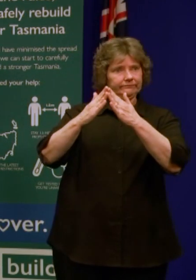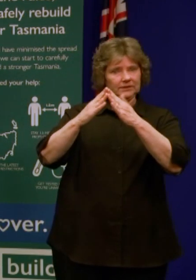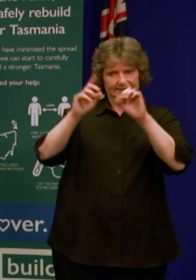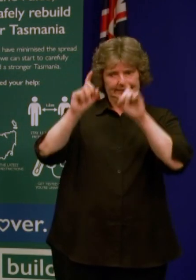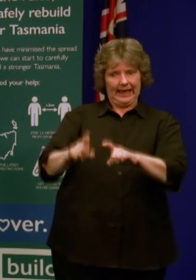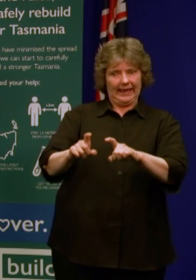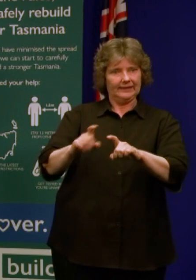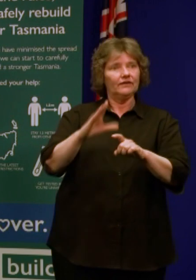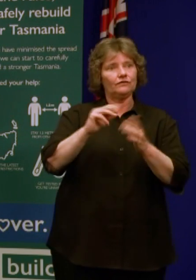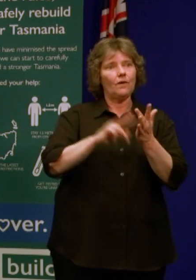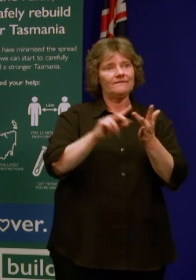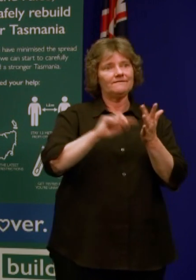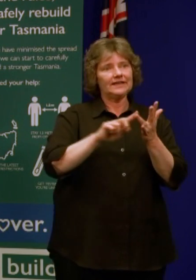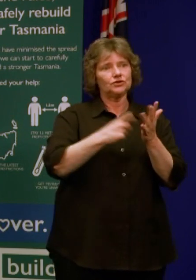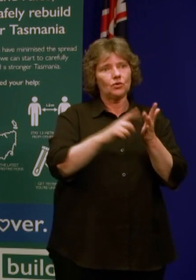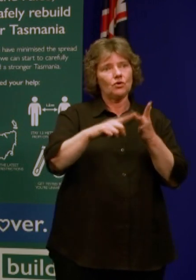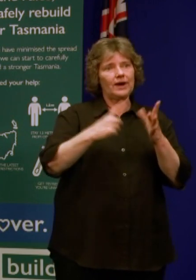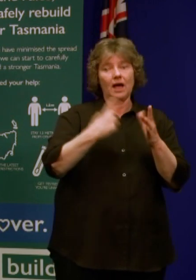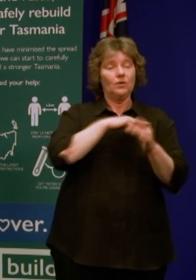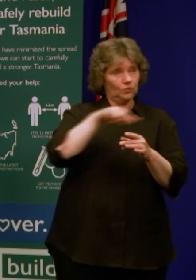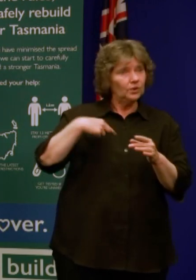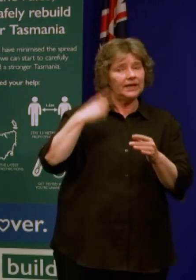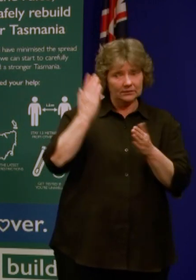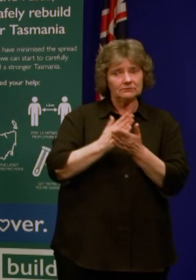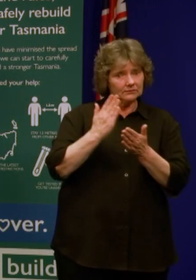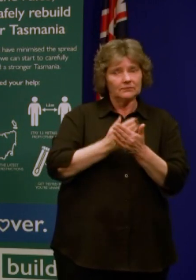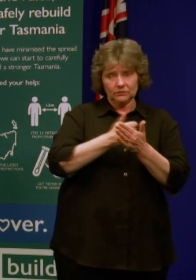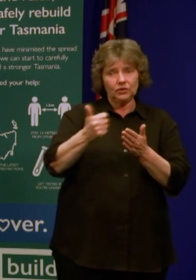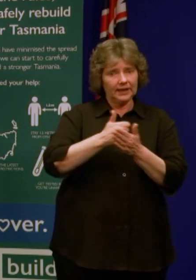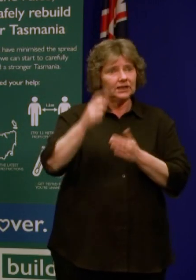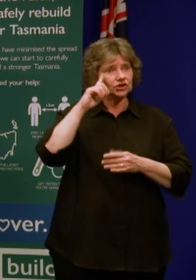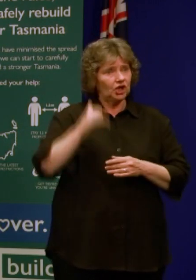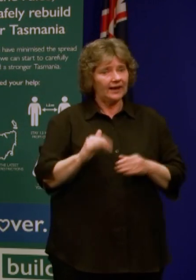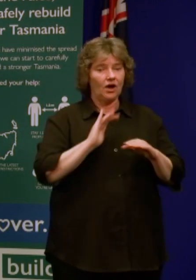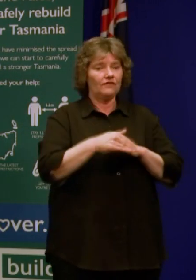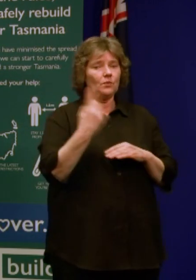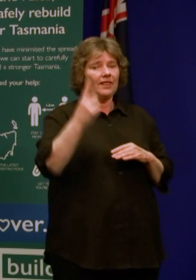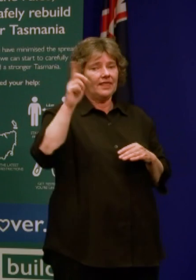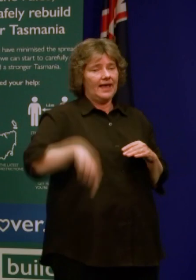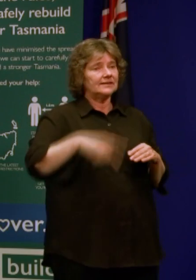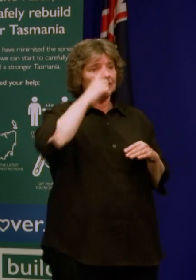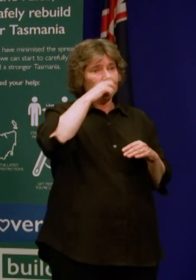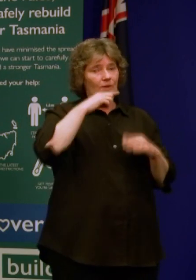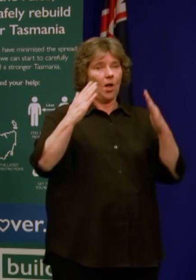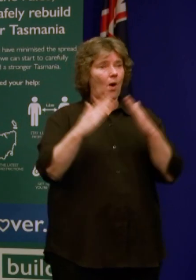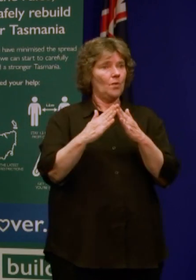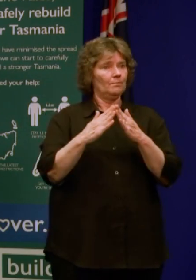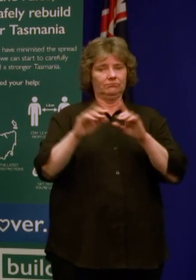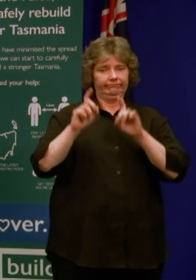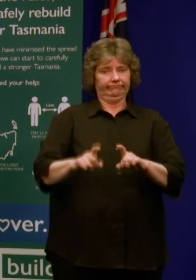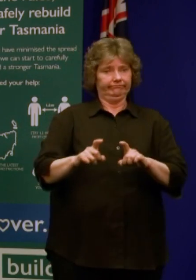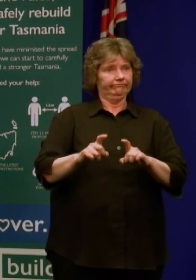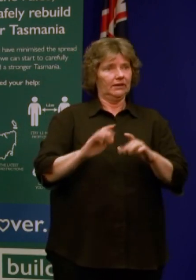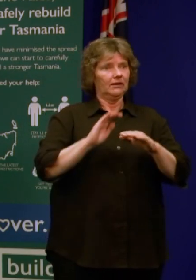but we are doing checks. There is over a thousand people currently in home quarantine, and there's over 400 people in government